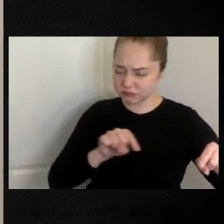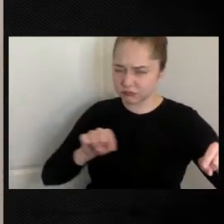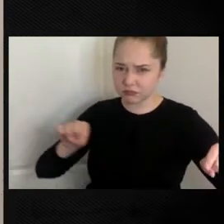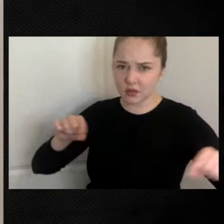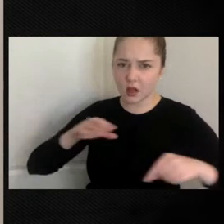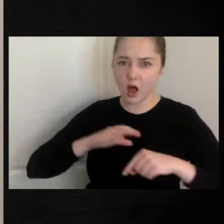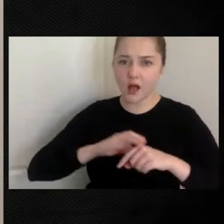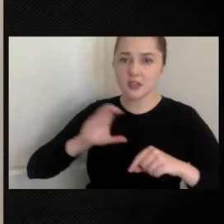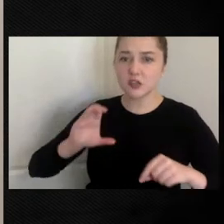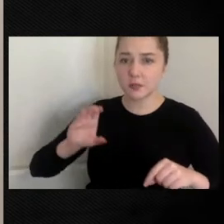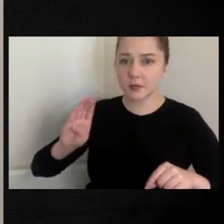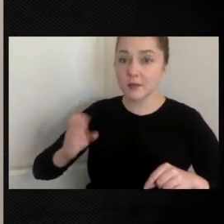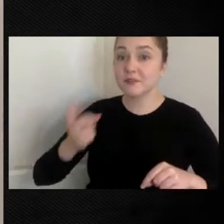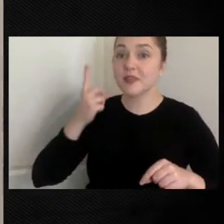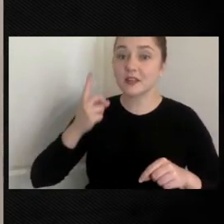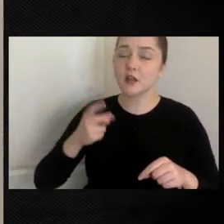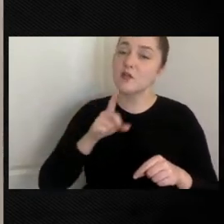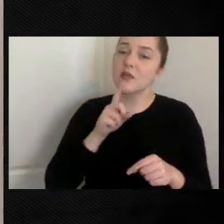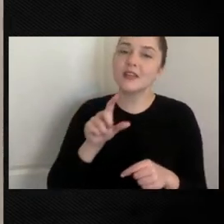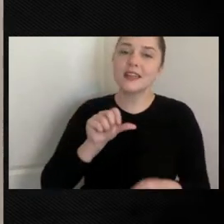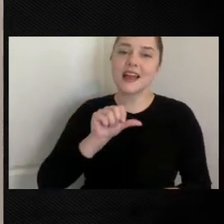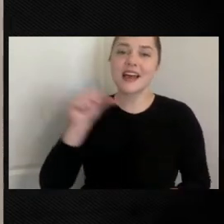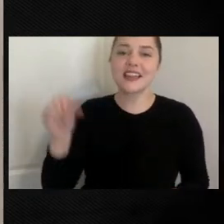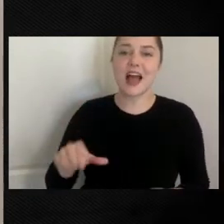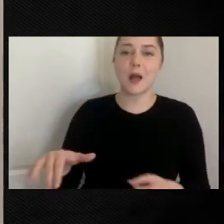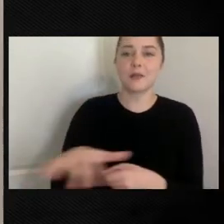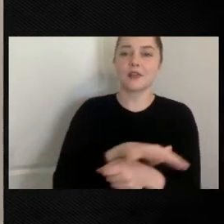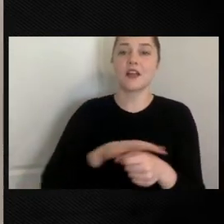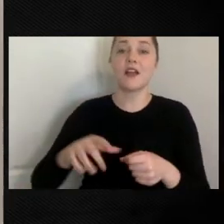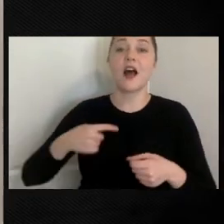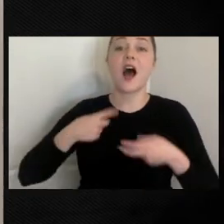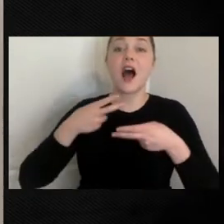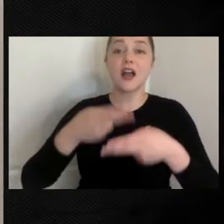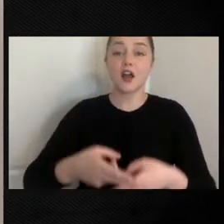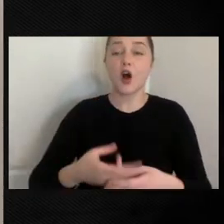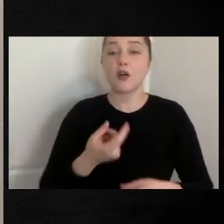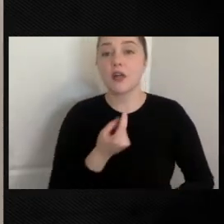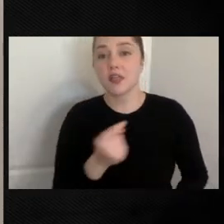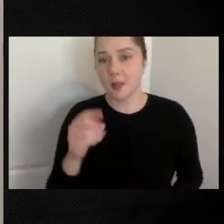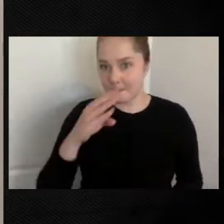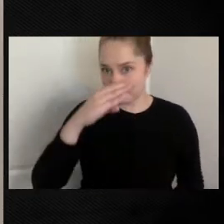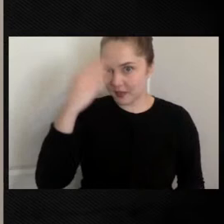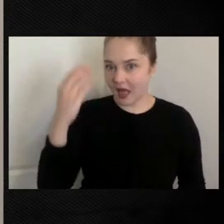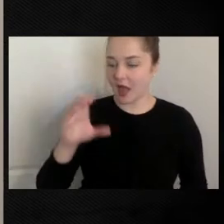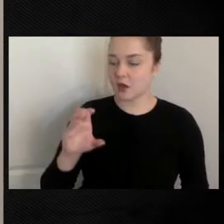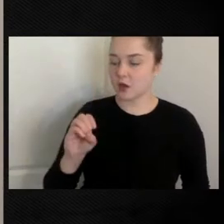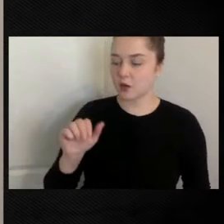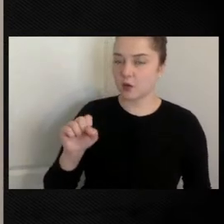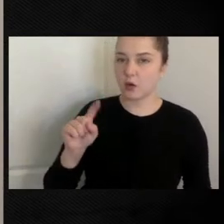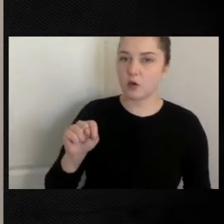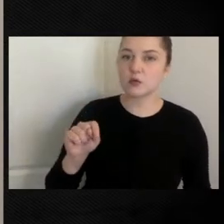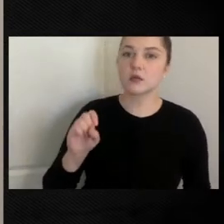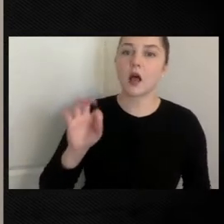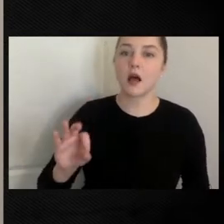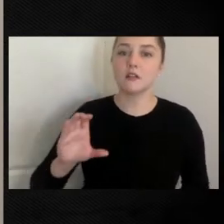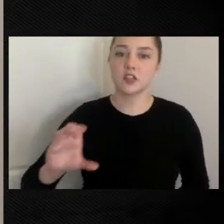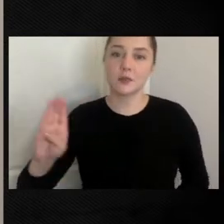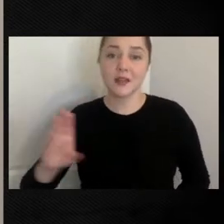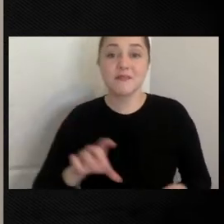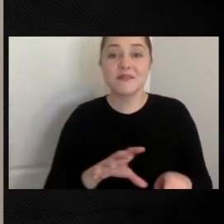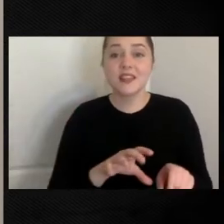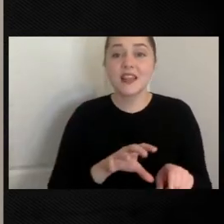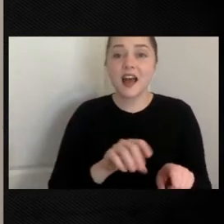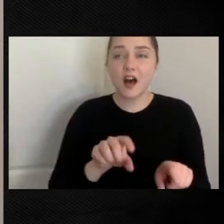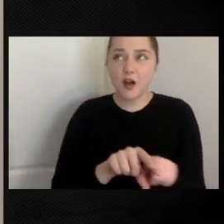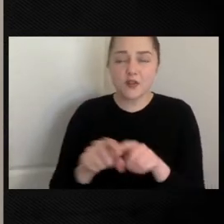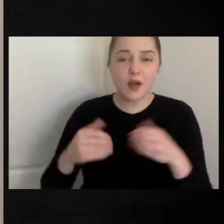but this greater Annapolis area I call the Black Coast of the Chesapeake Bay. You also have Highland Beach and Oyster Harbor